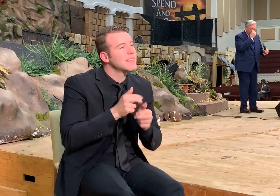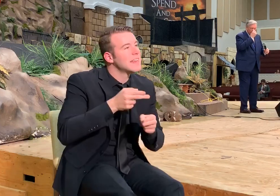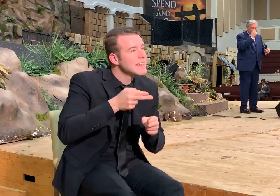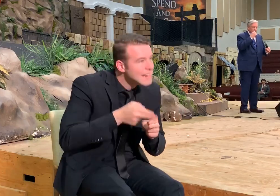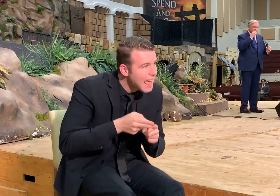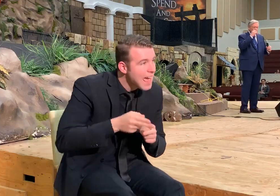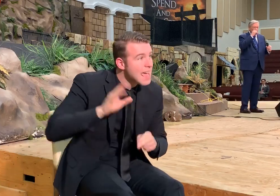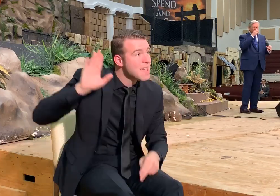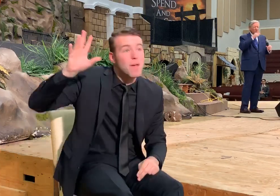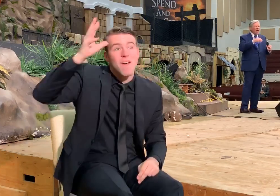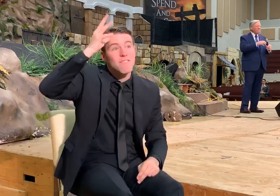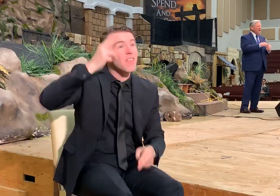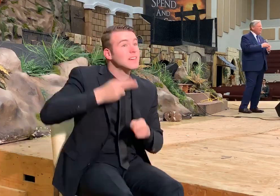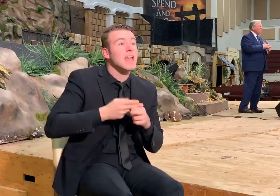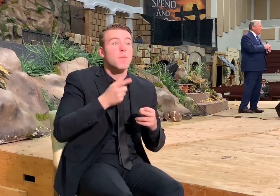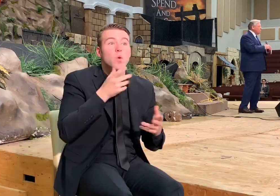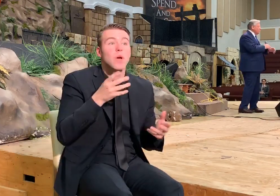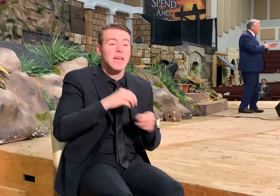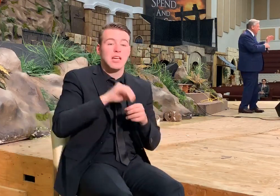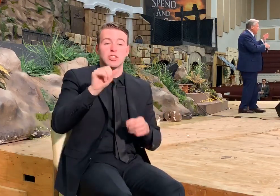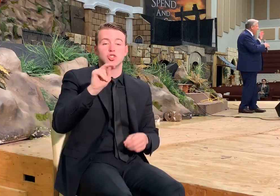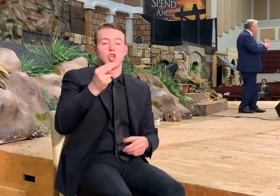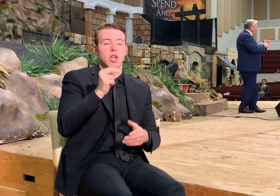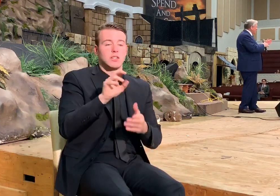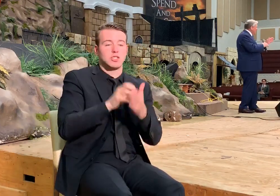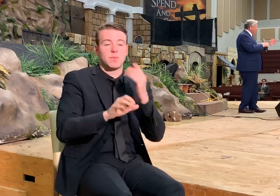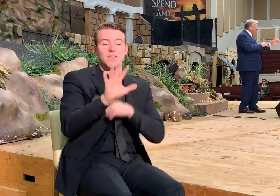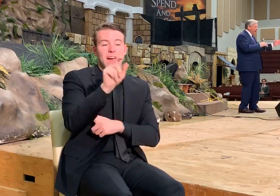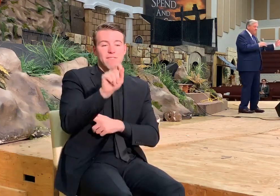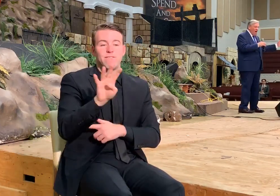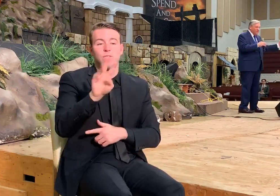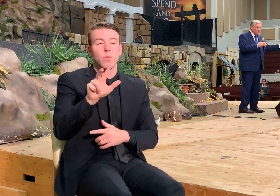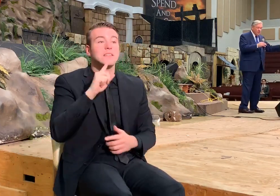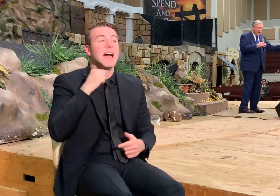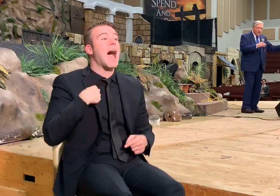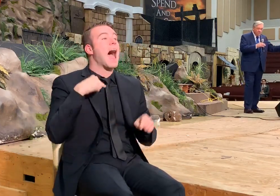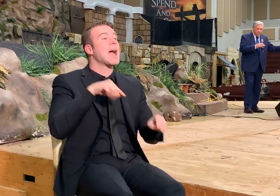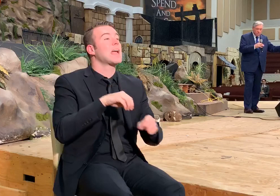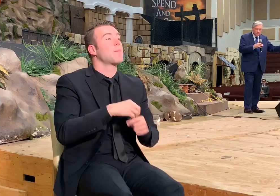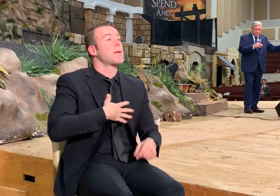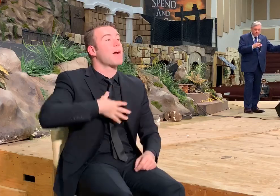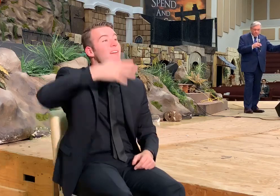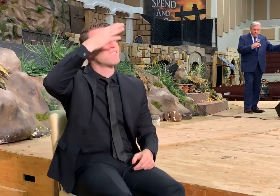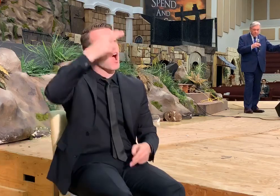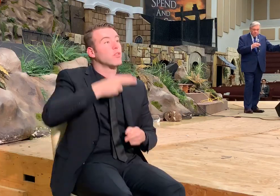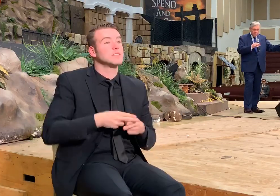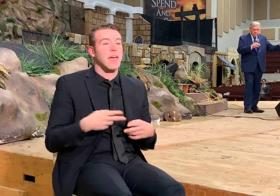of the Father. And Jesus said in John 5.43, I come in my Father's name.